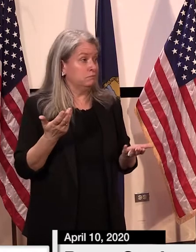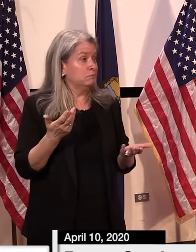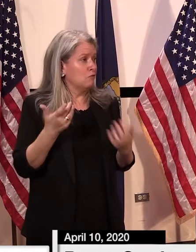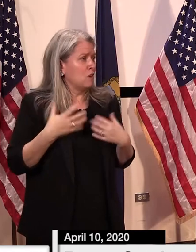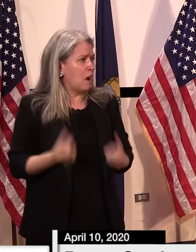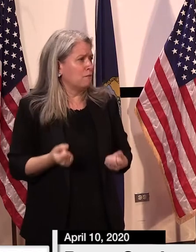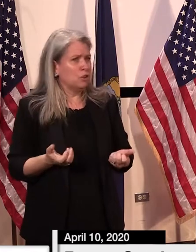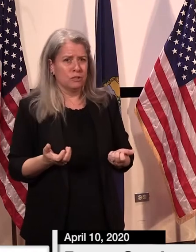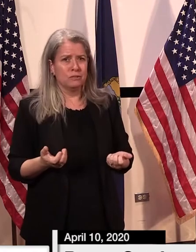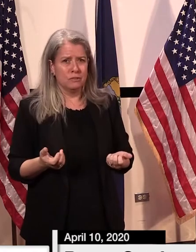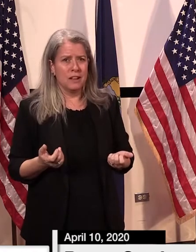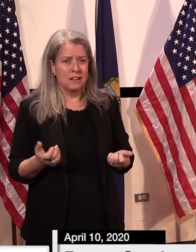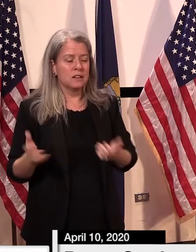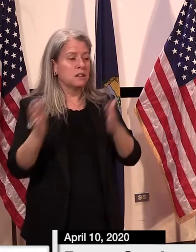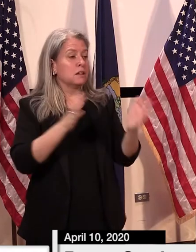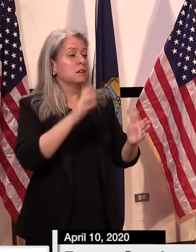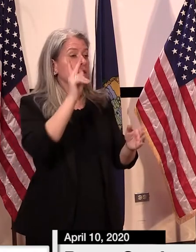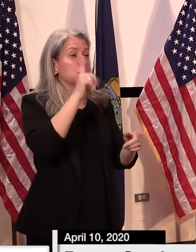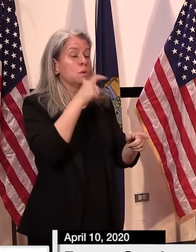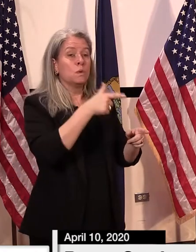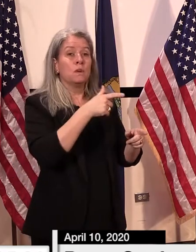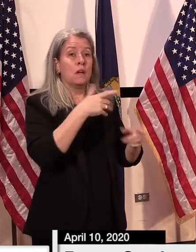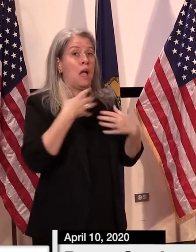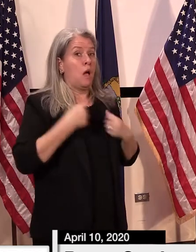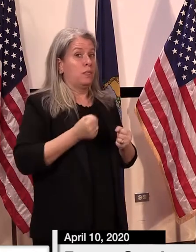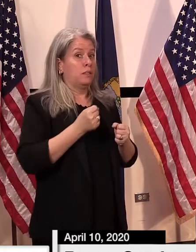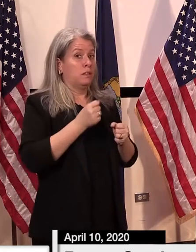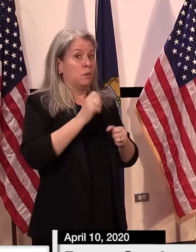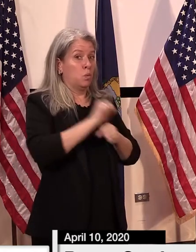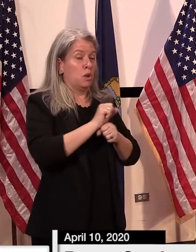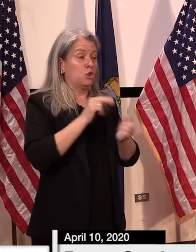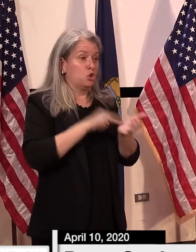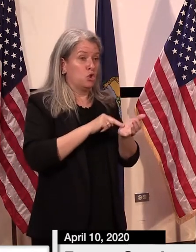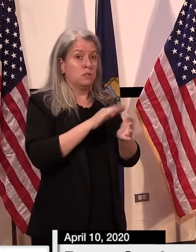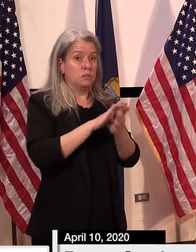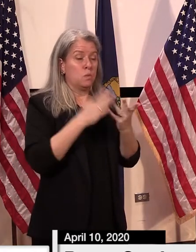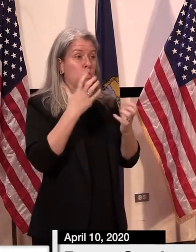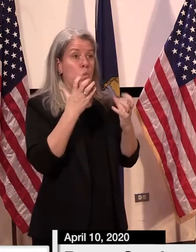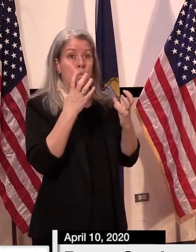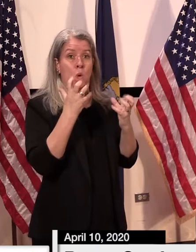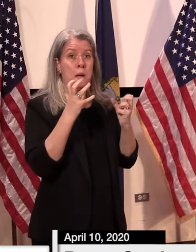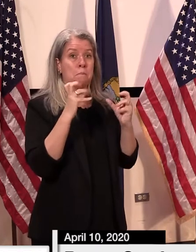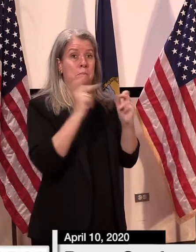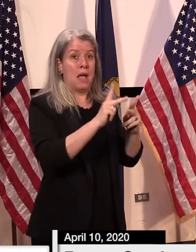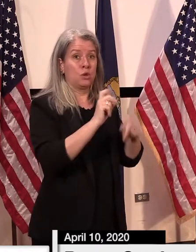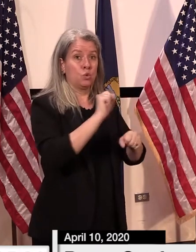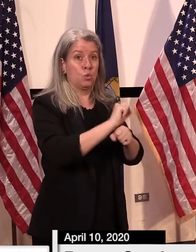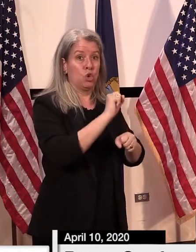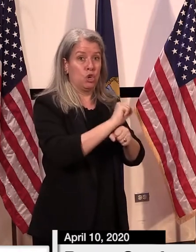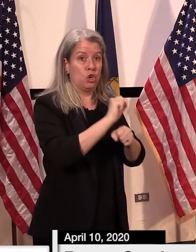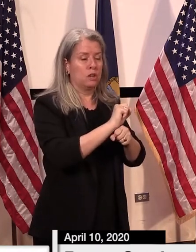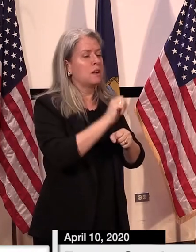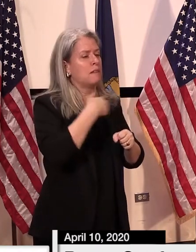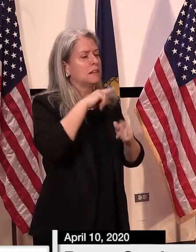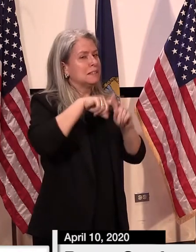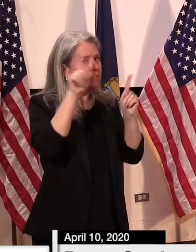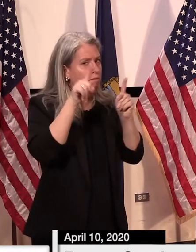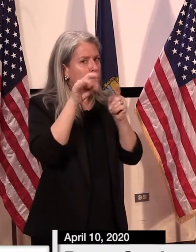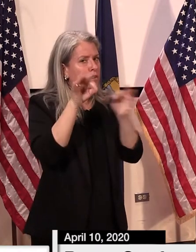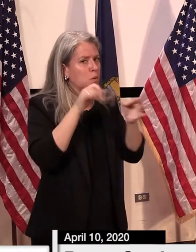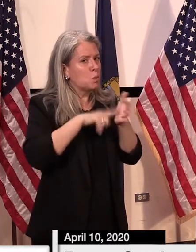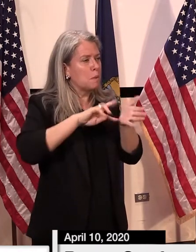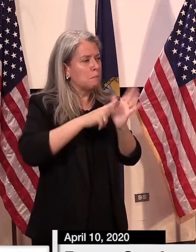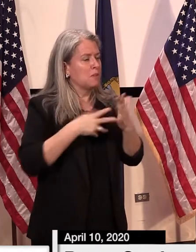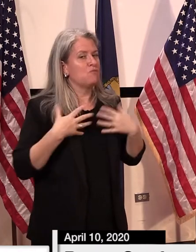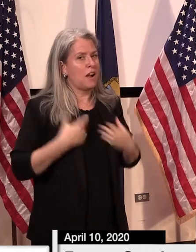are in the health care industry who want to go back to work, there's a very specific definition of recovery, which